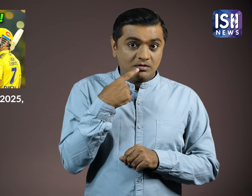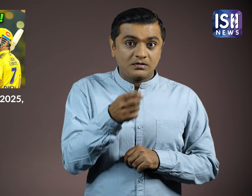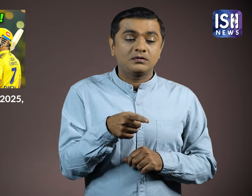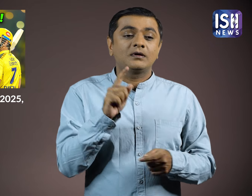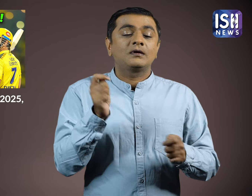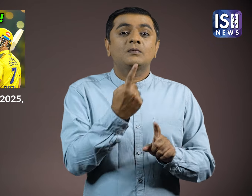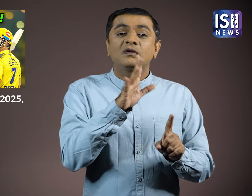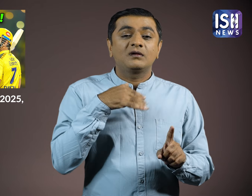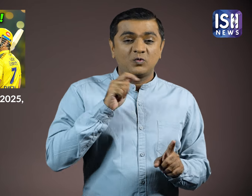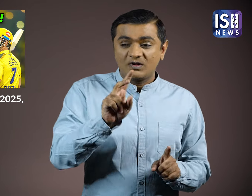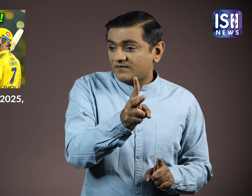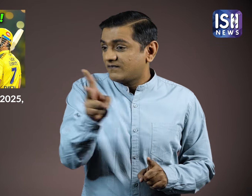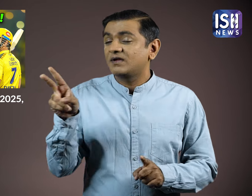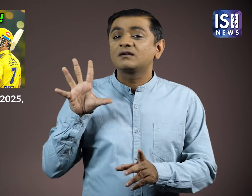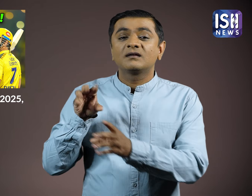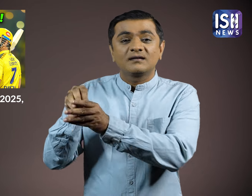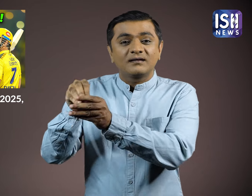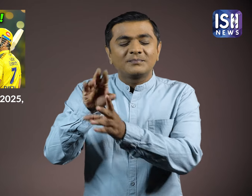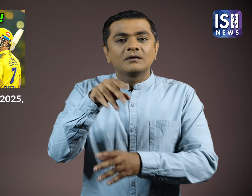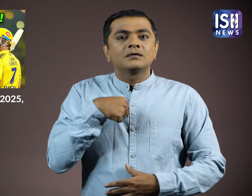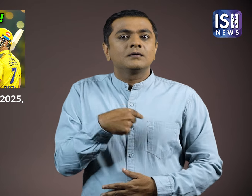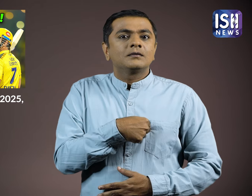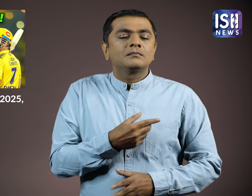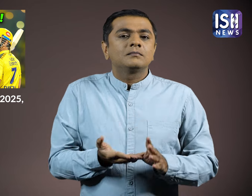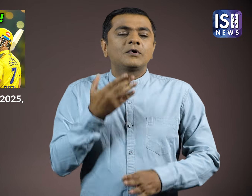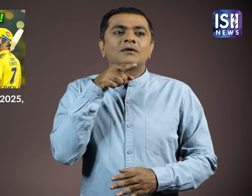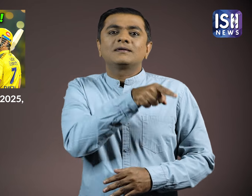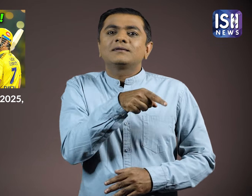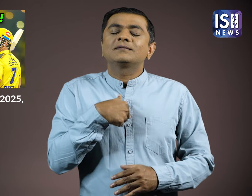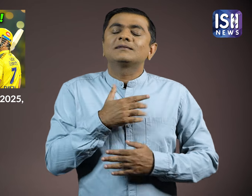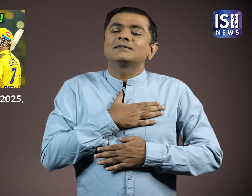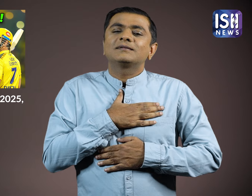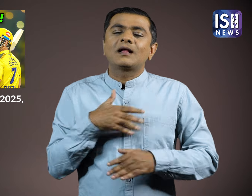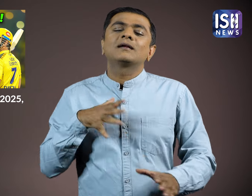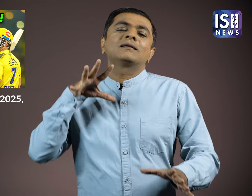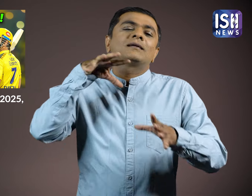He added that he has other commitments but he wants to enjoy his game of cricket now.